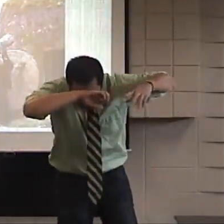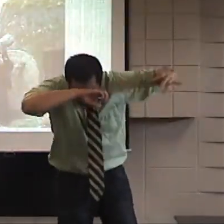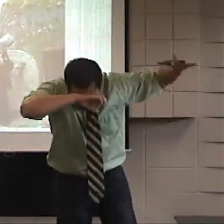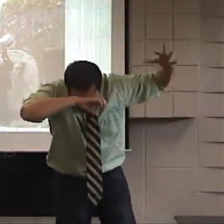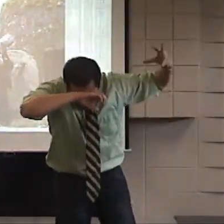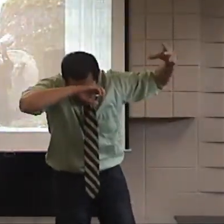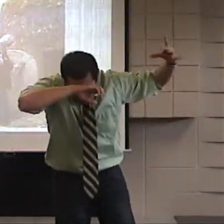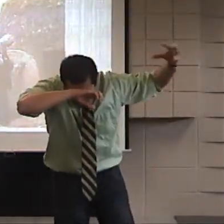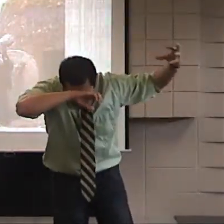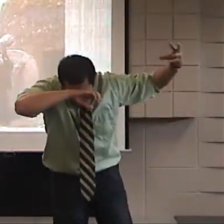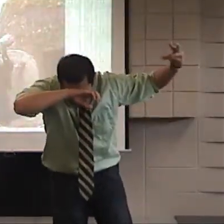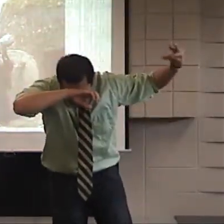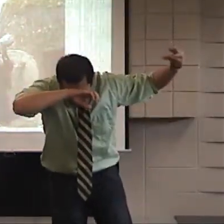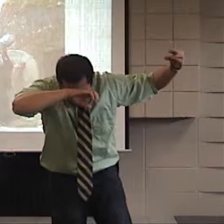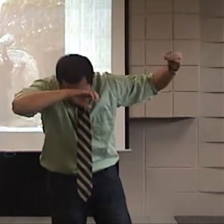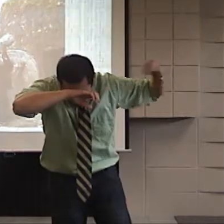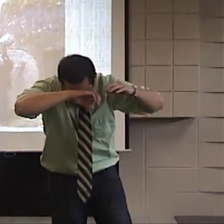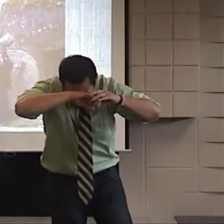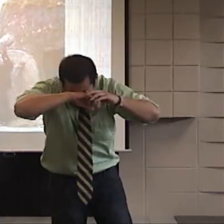And as they listened to this, the two men disappeared.